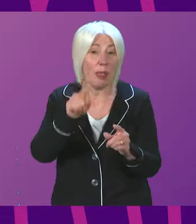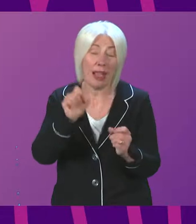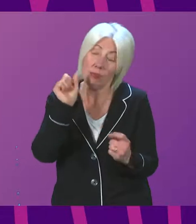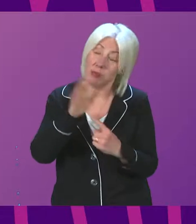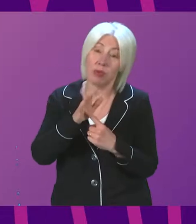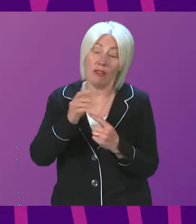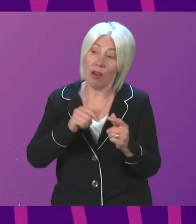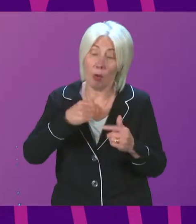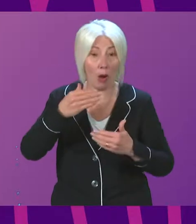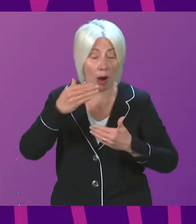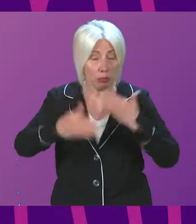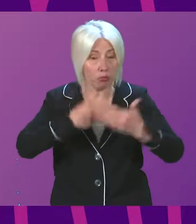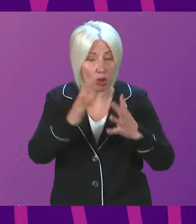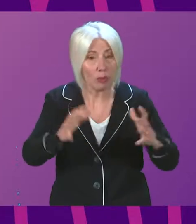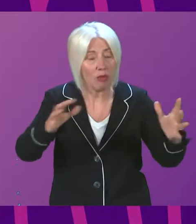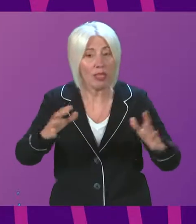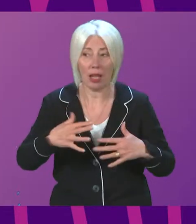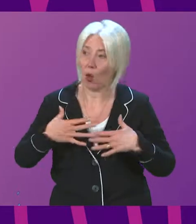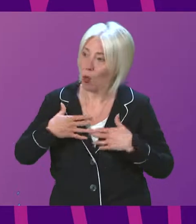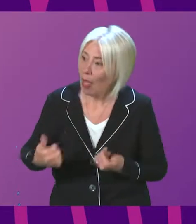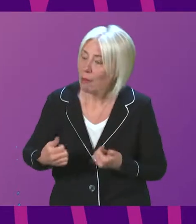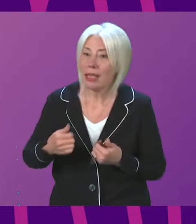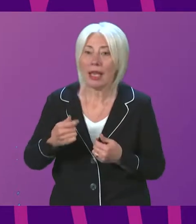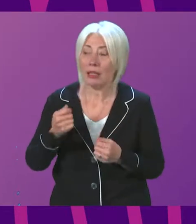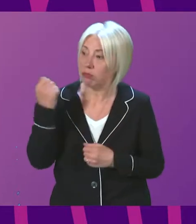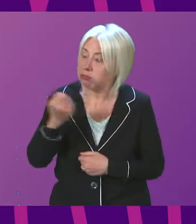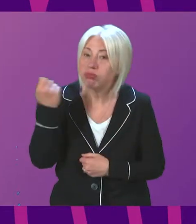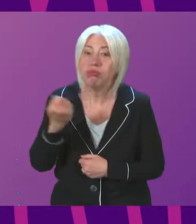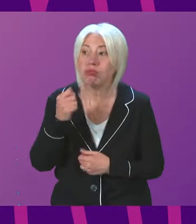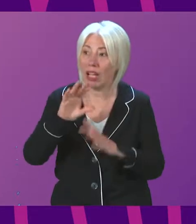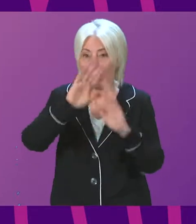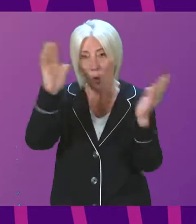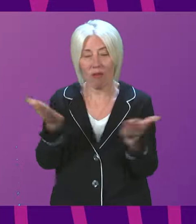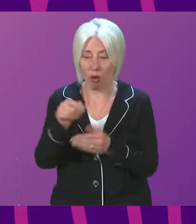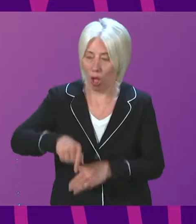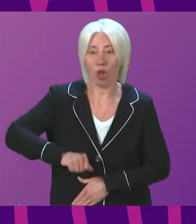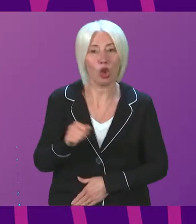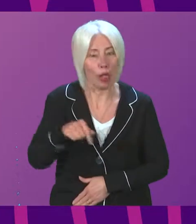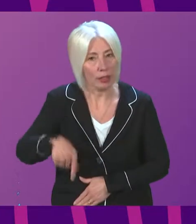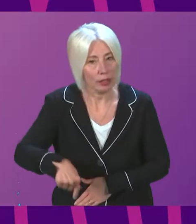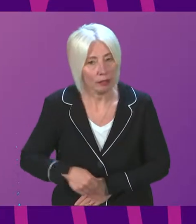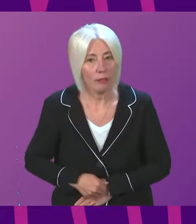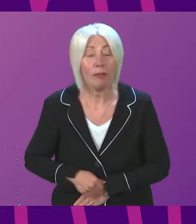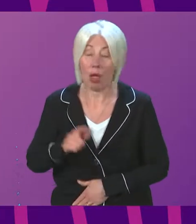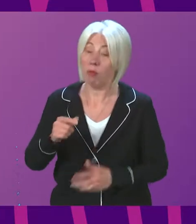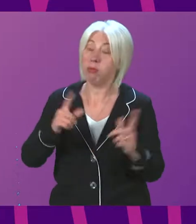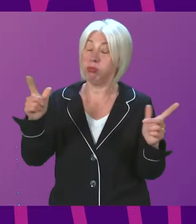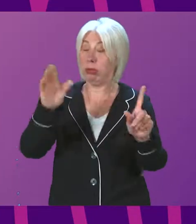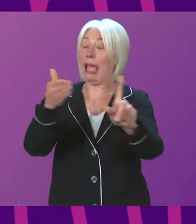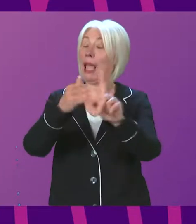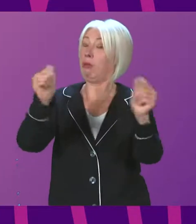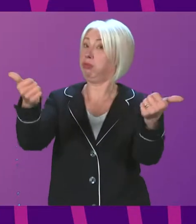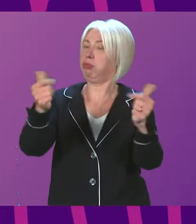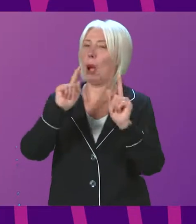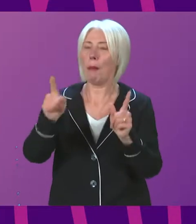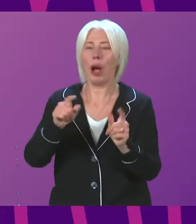competitiveness well-being and to our overall success as a nation. Despite this laudable ambition your government